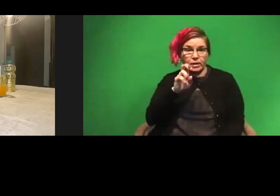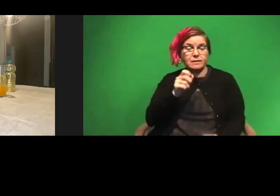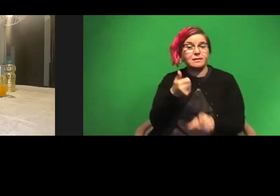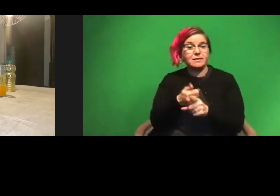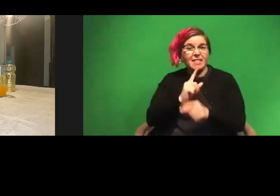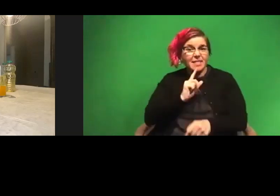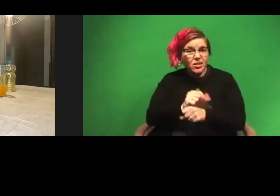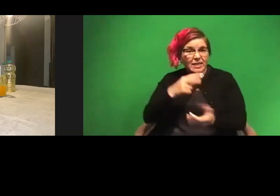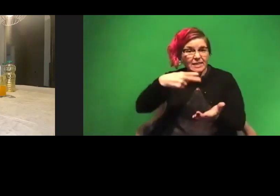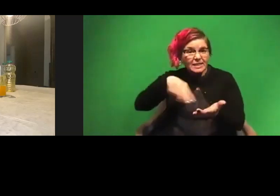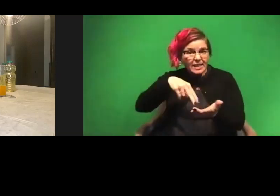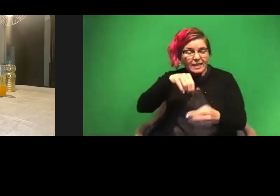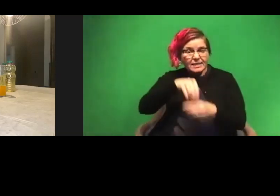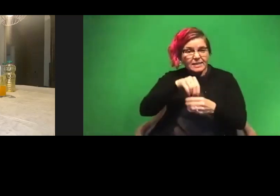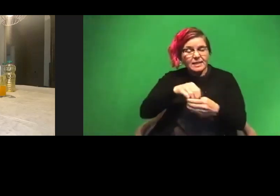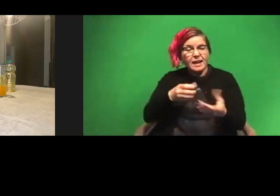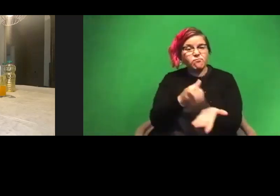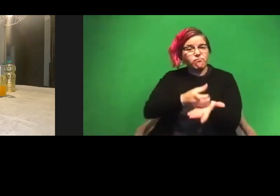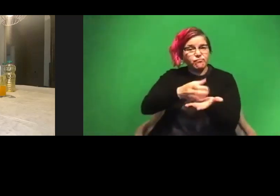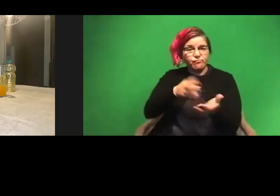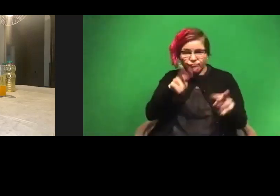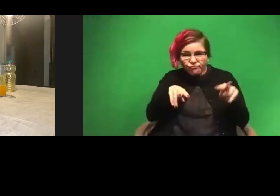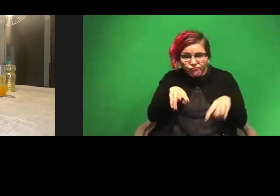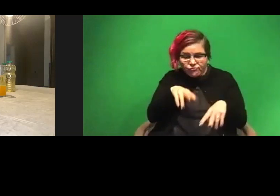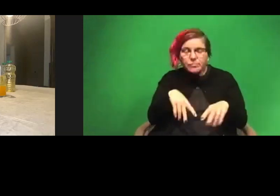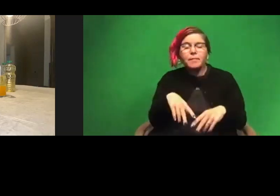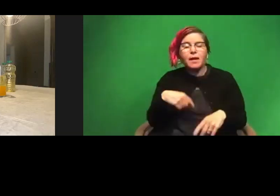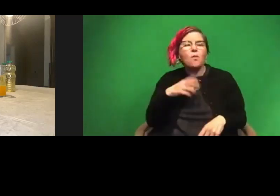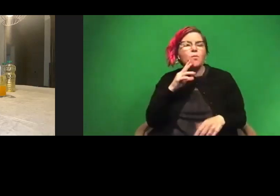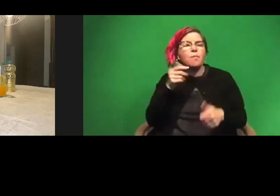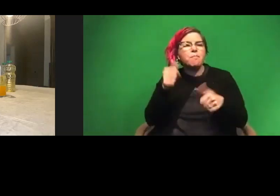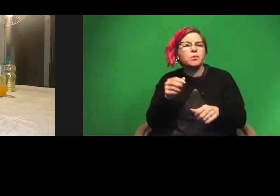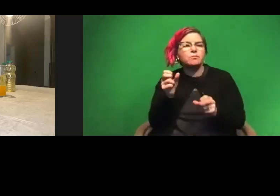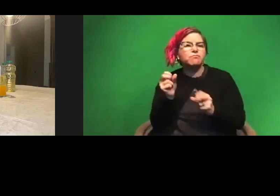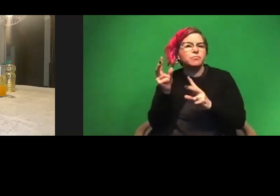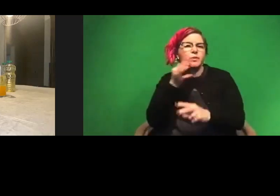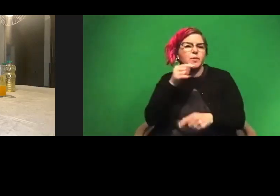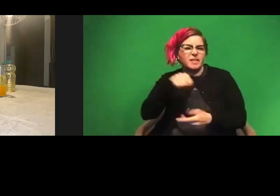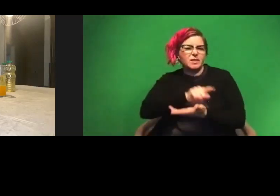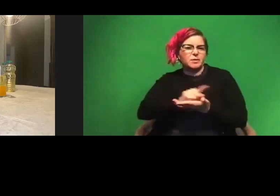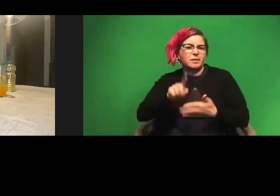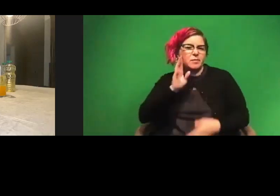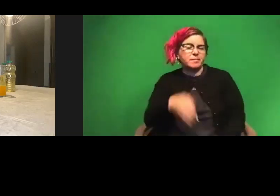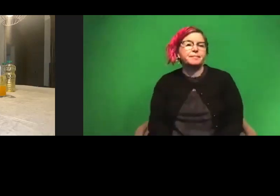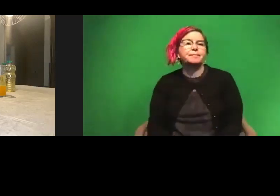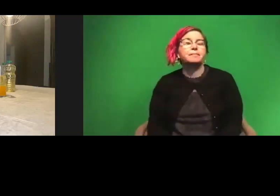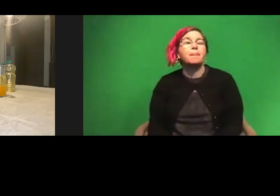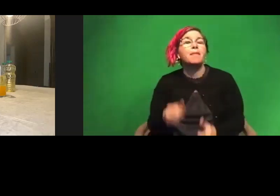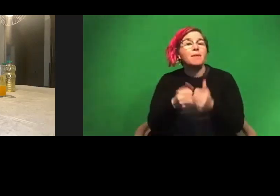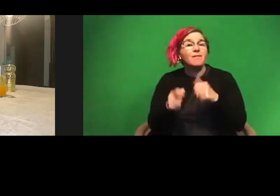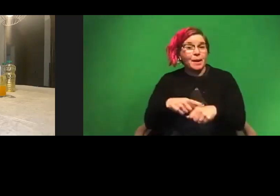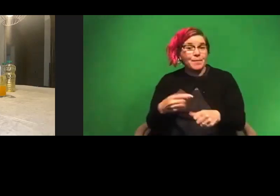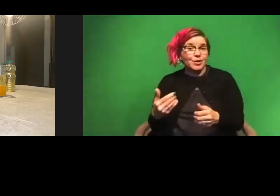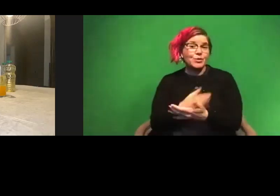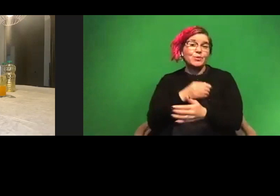inside of a container in front of you. So I'll be posting that soon. That's coming out this week, but that every time I do a new one, it's